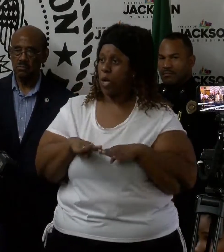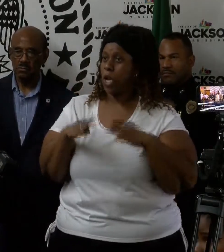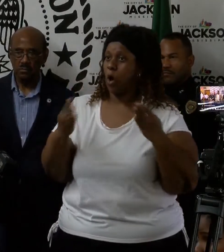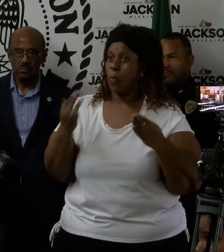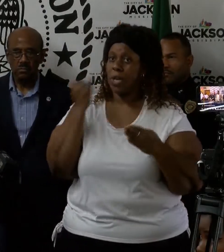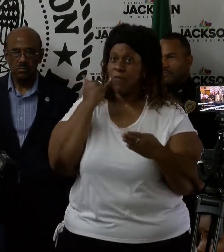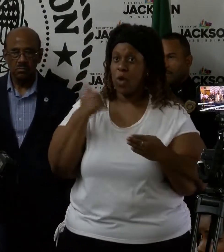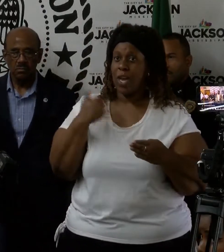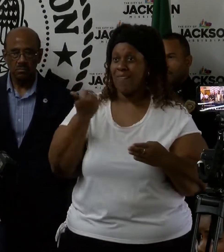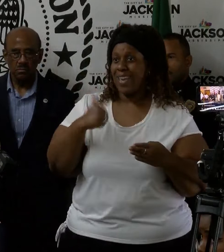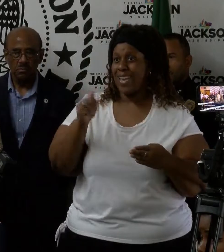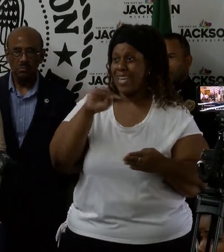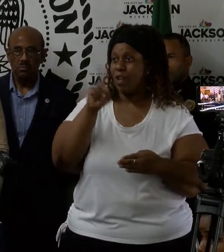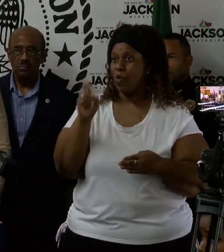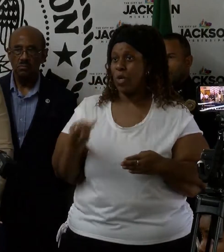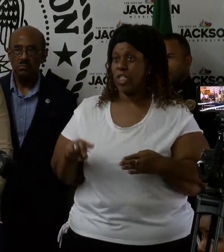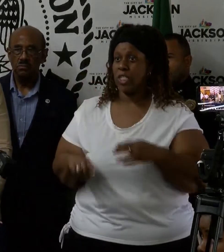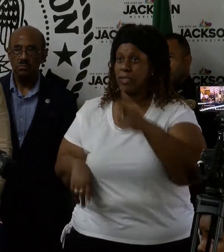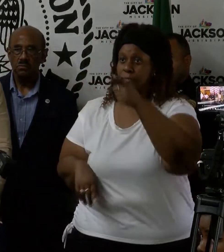floor for any questions that you have.